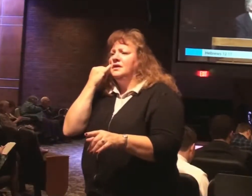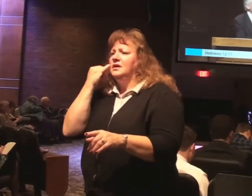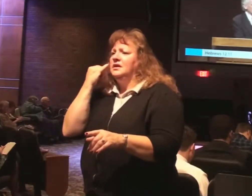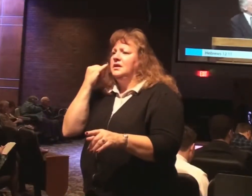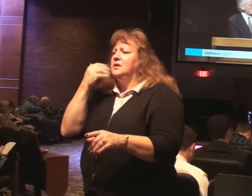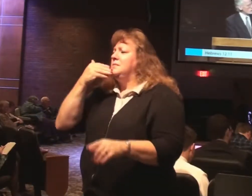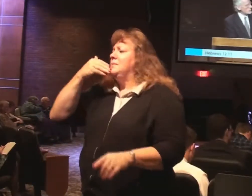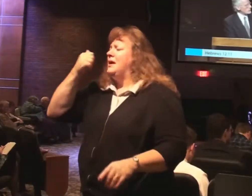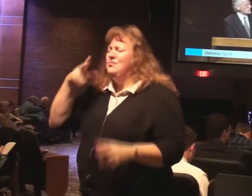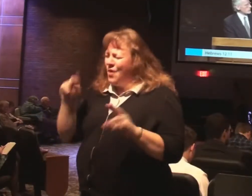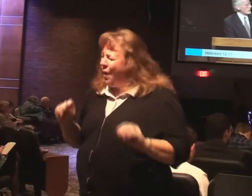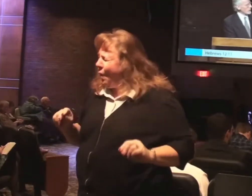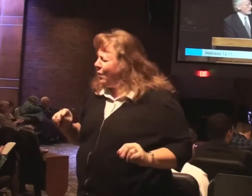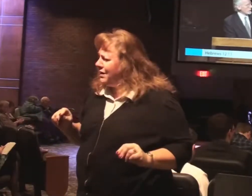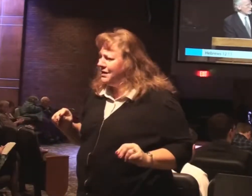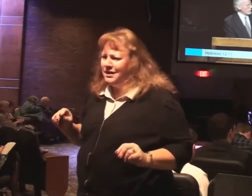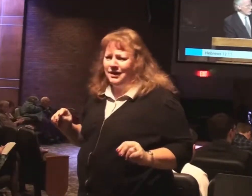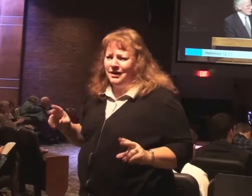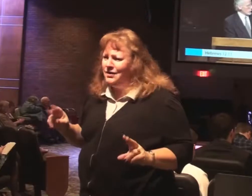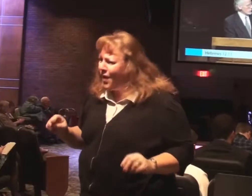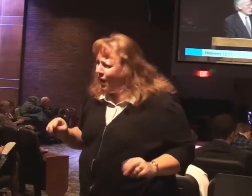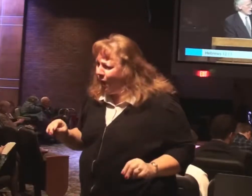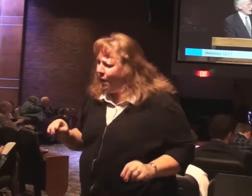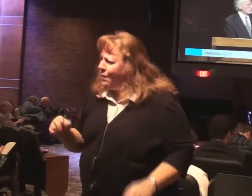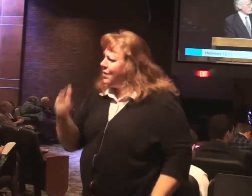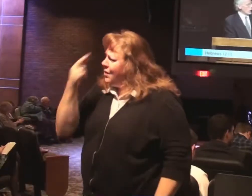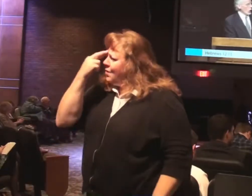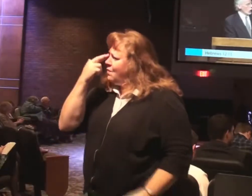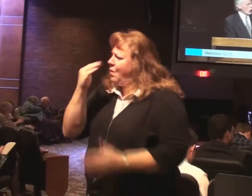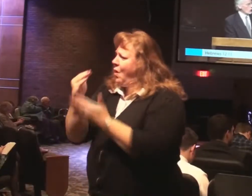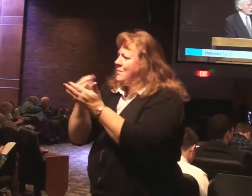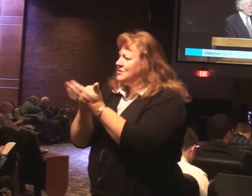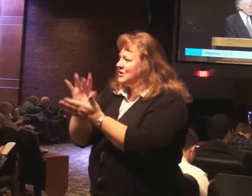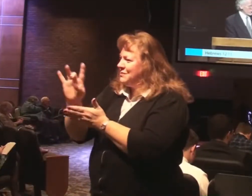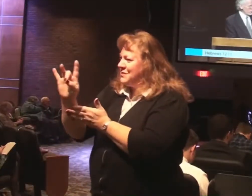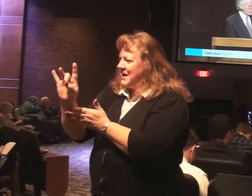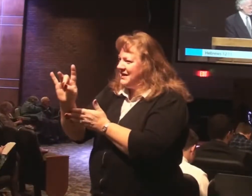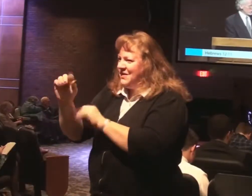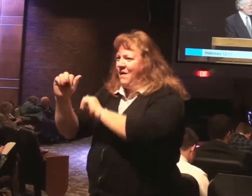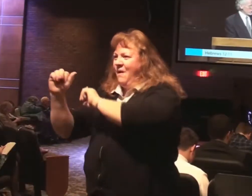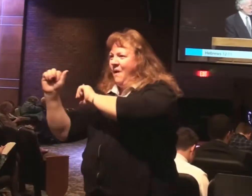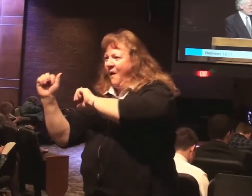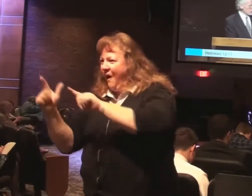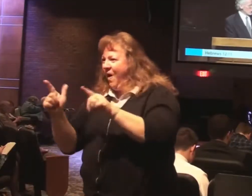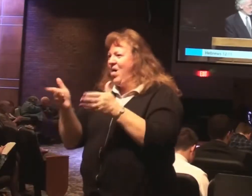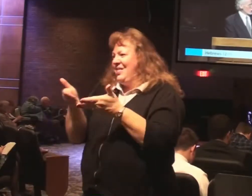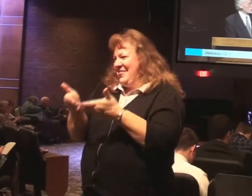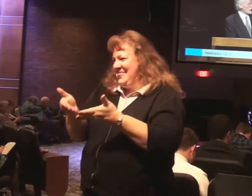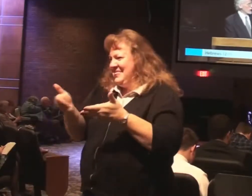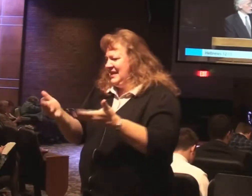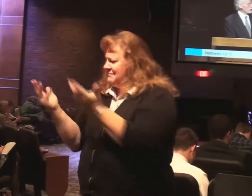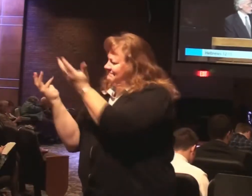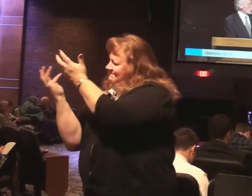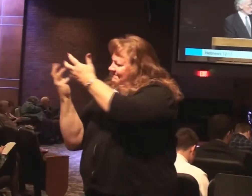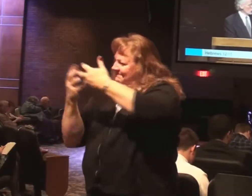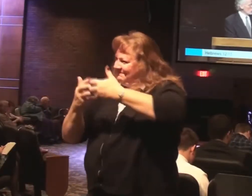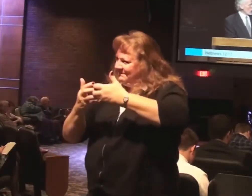no. Remember Romans 8? All things work together for good. Why?